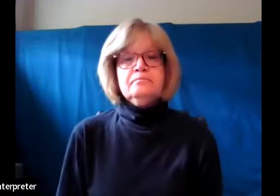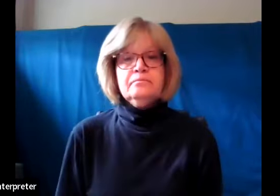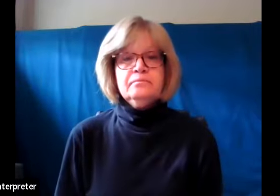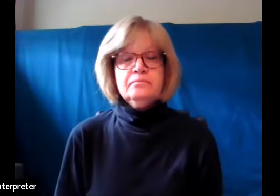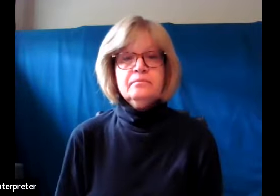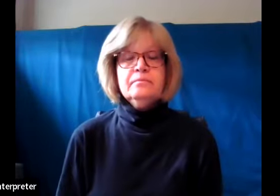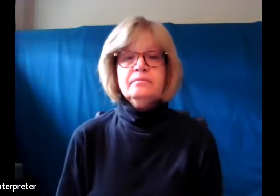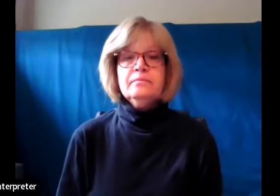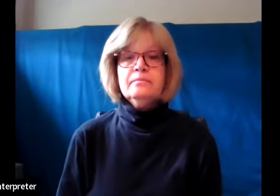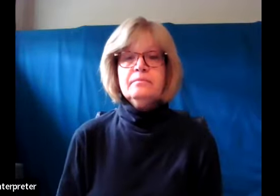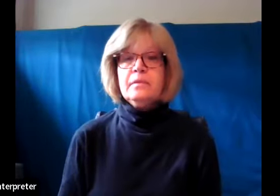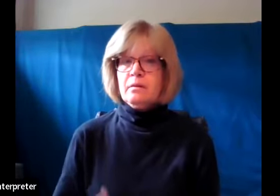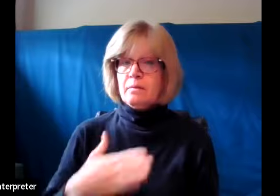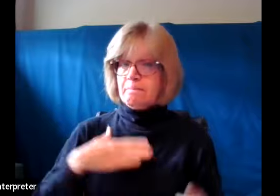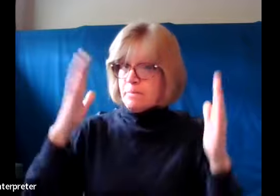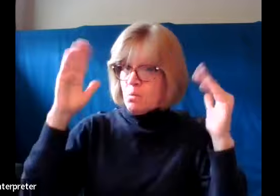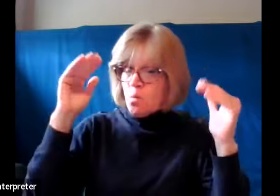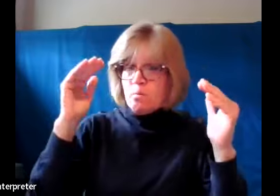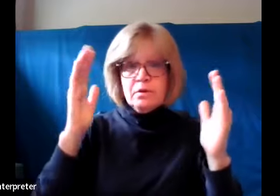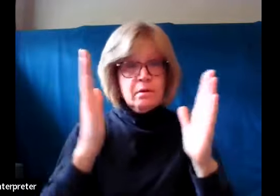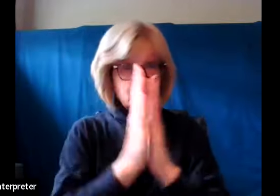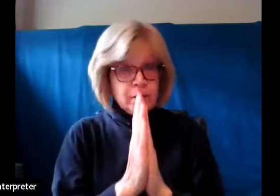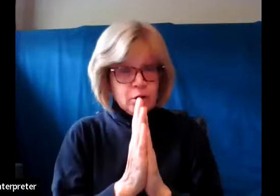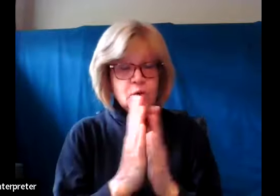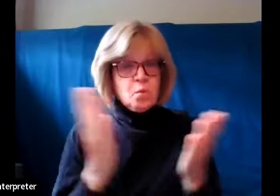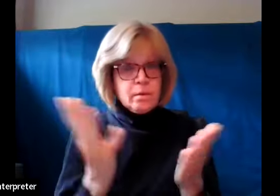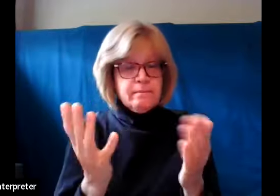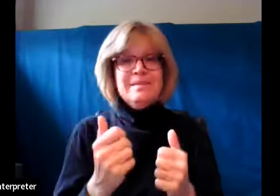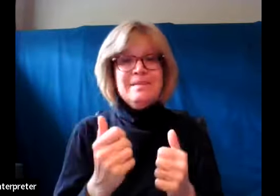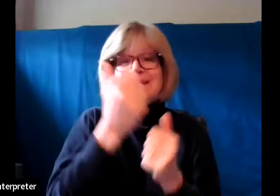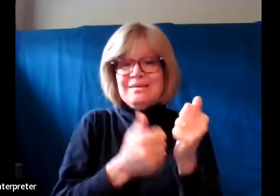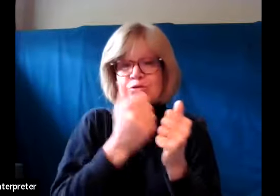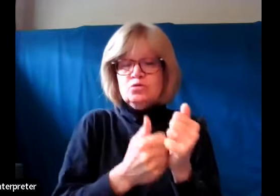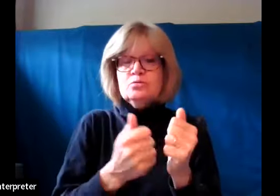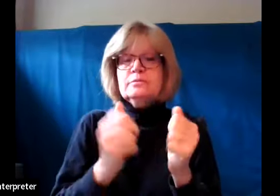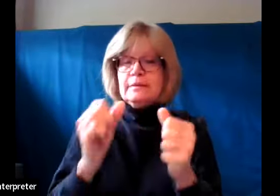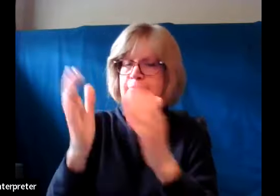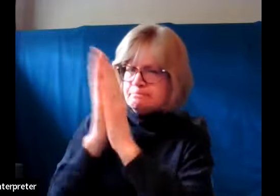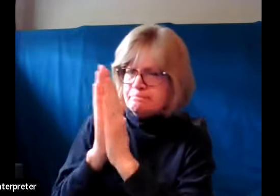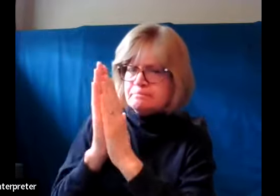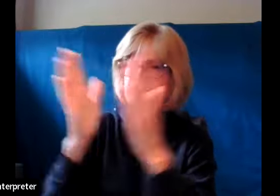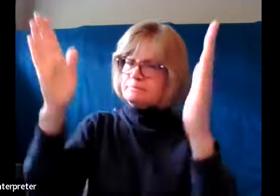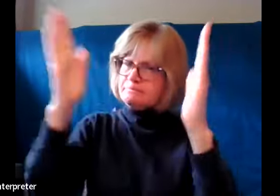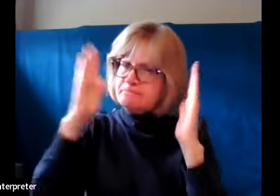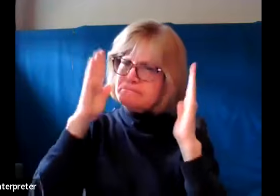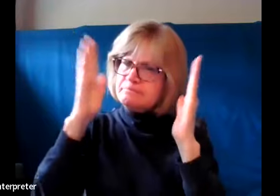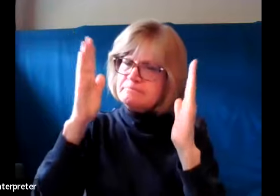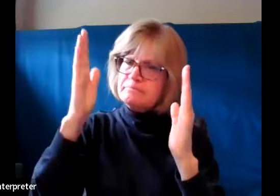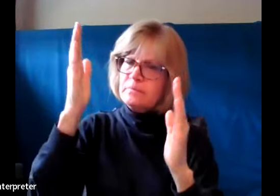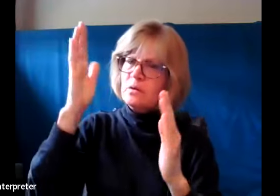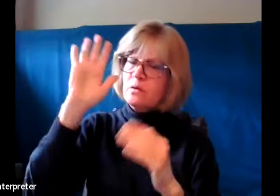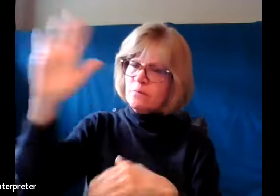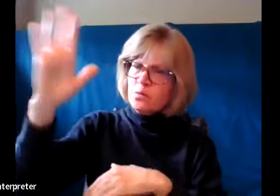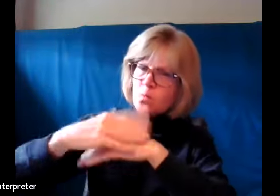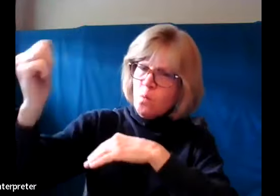My hope in prayer is that we will each be able to prayerfully listen to God for